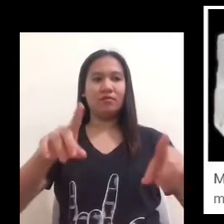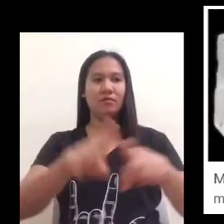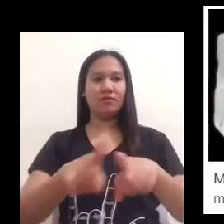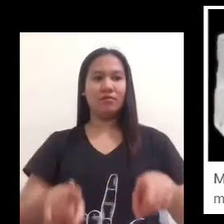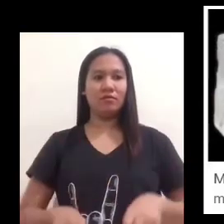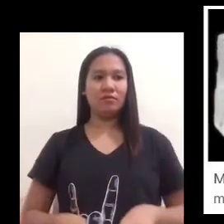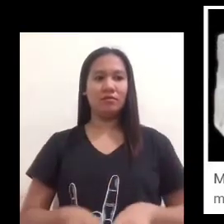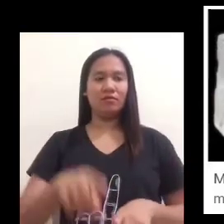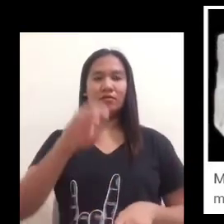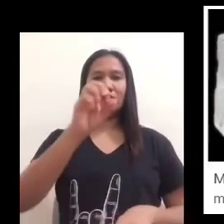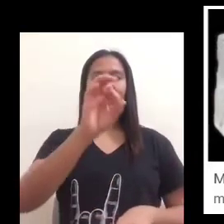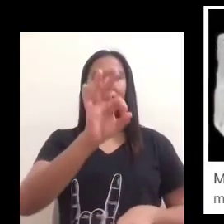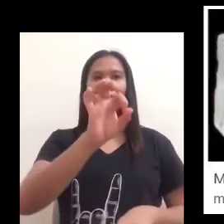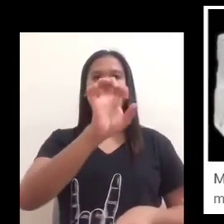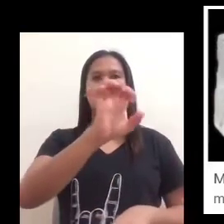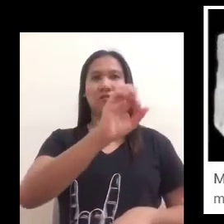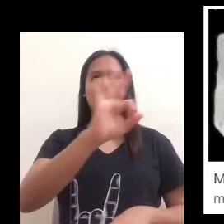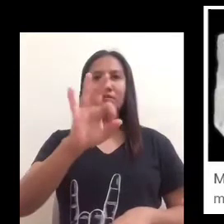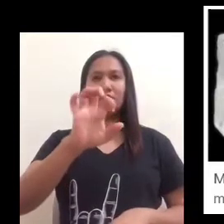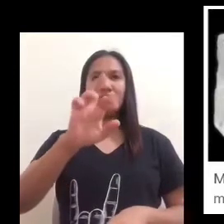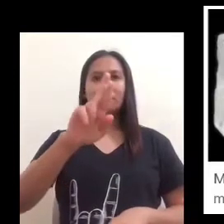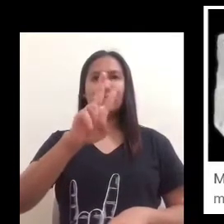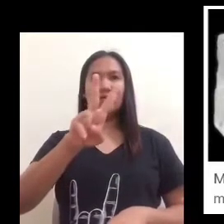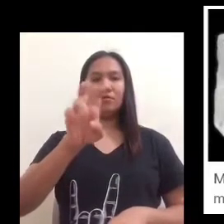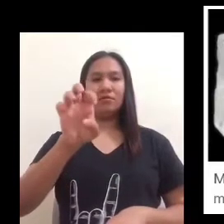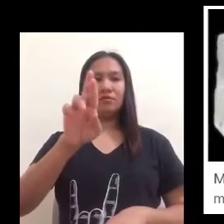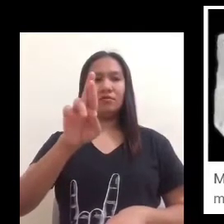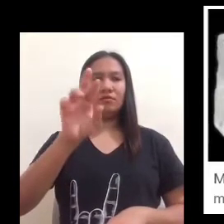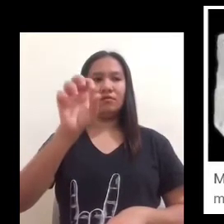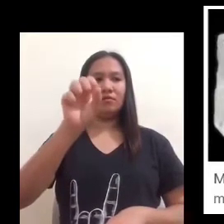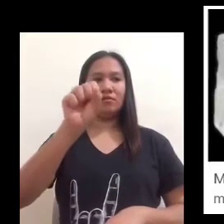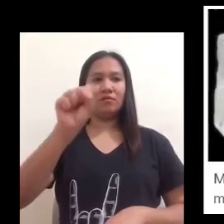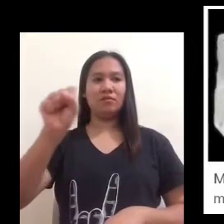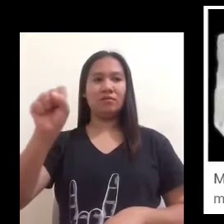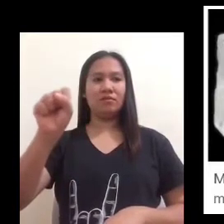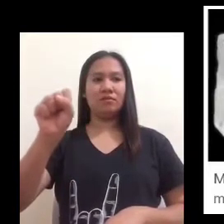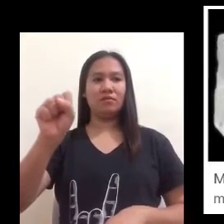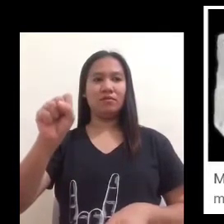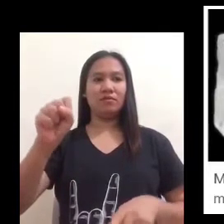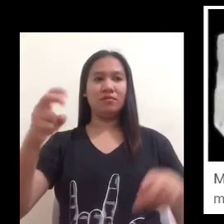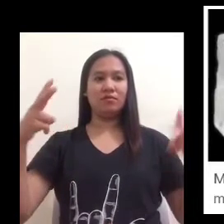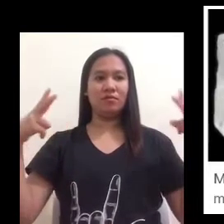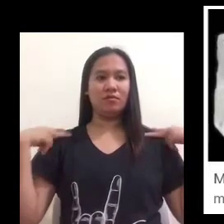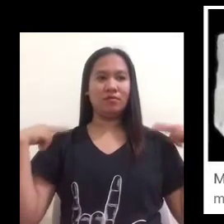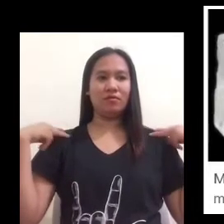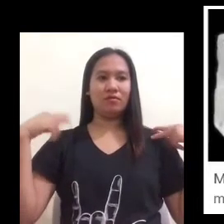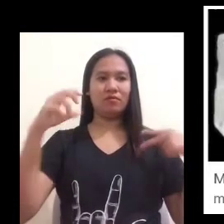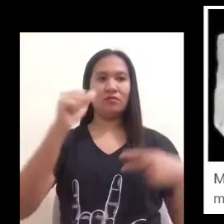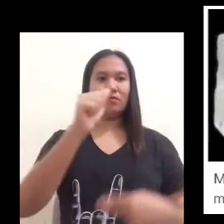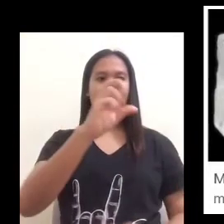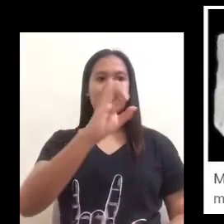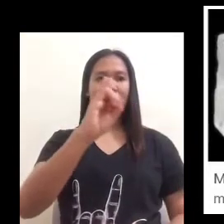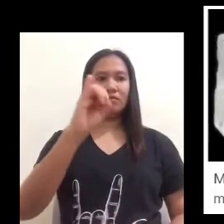effervesce in hydrochloric acid giving off bubbles of carbon dioxide gas